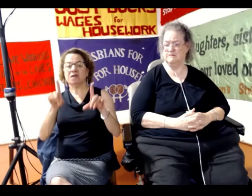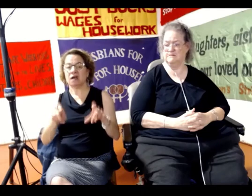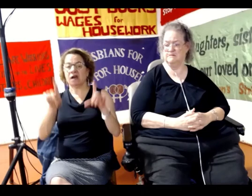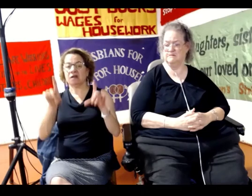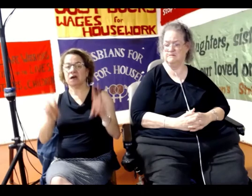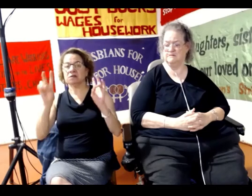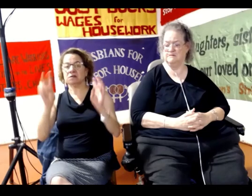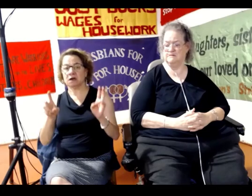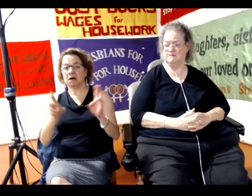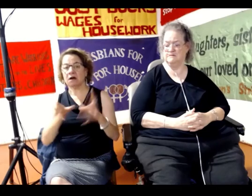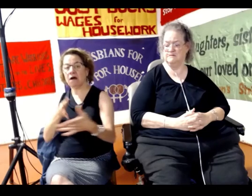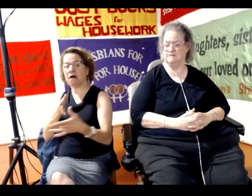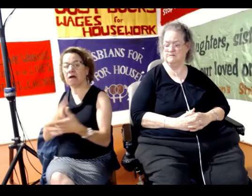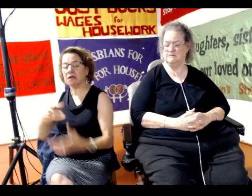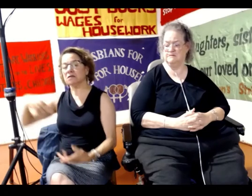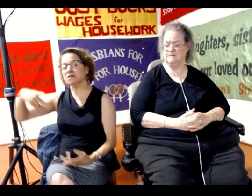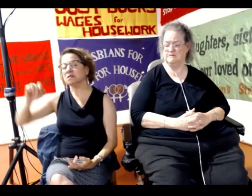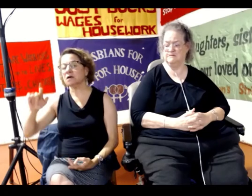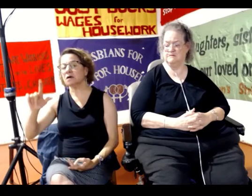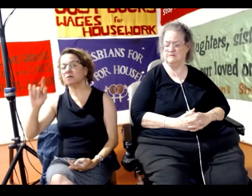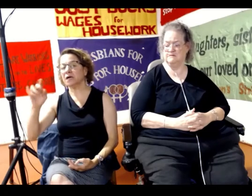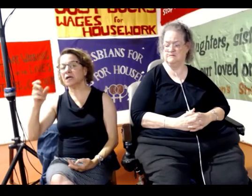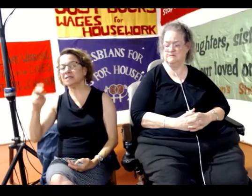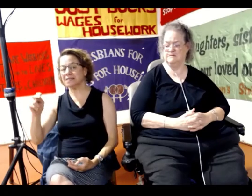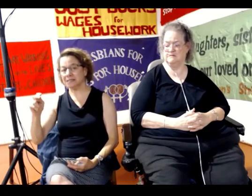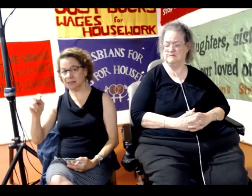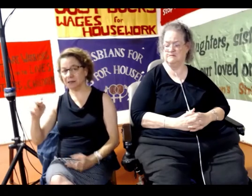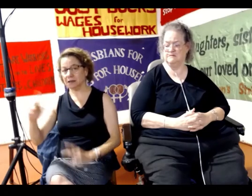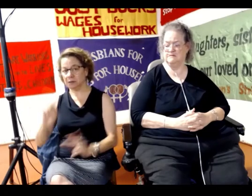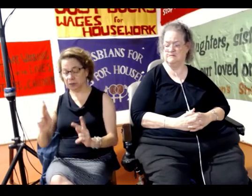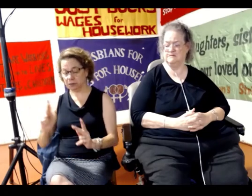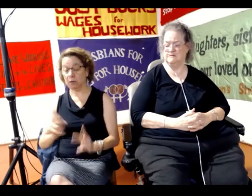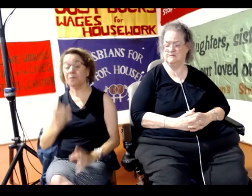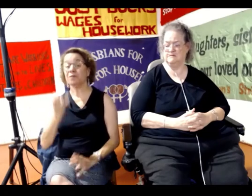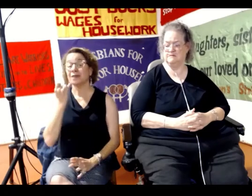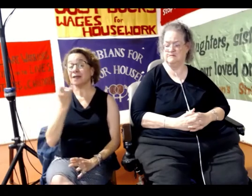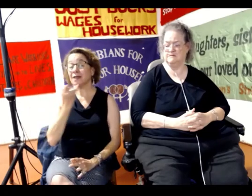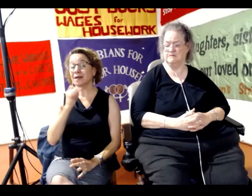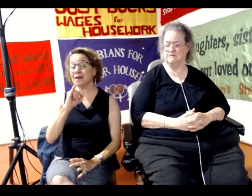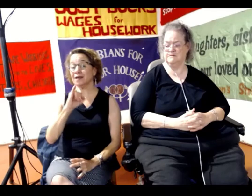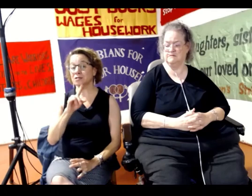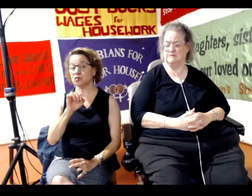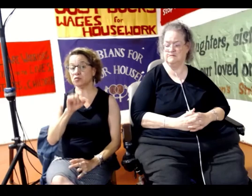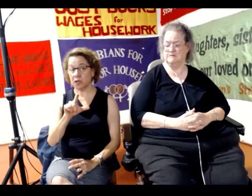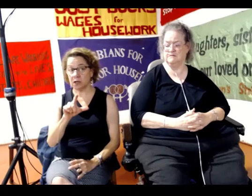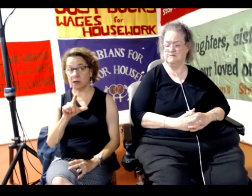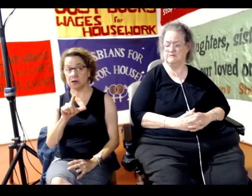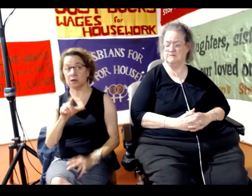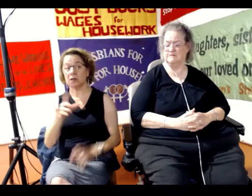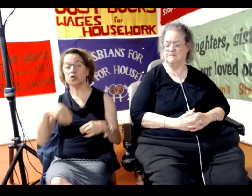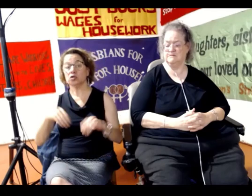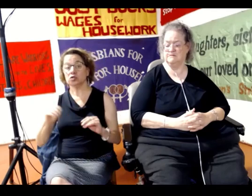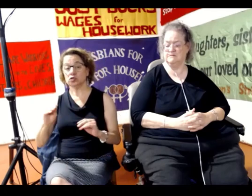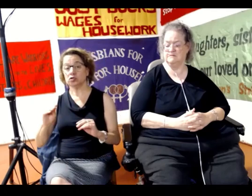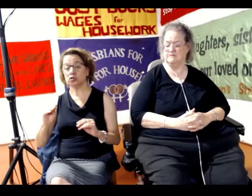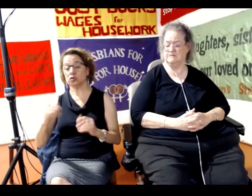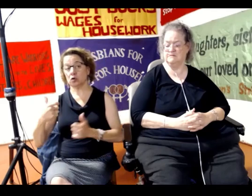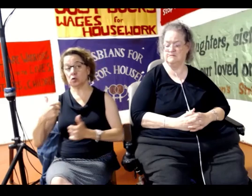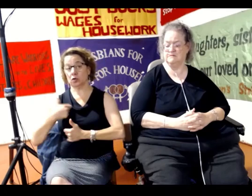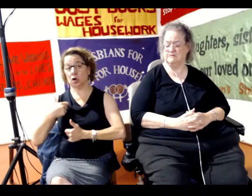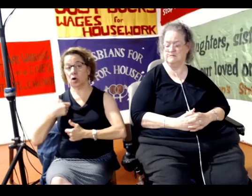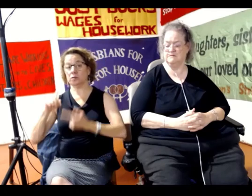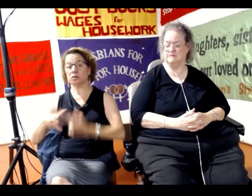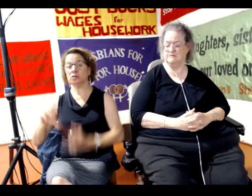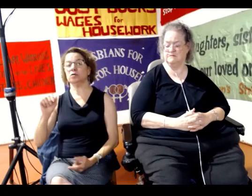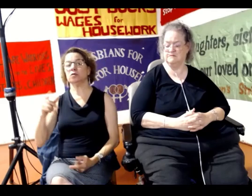on Palestinian people. Israel then sold its arms to apartheid